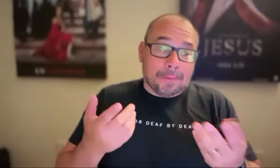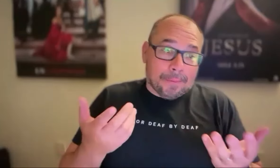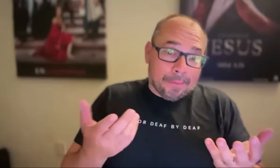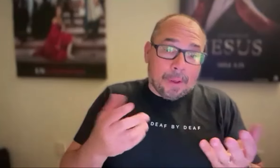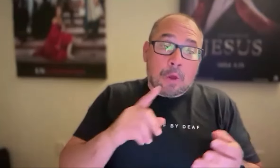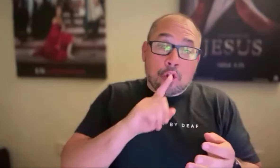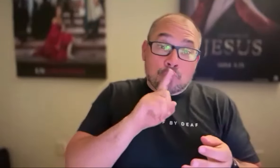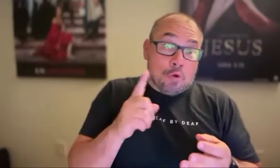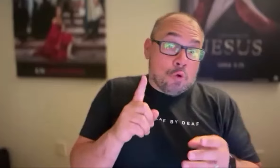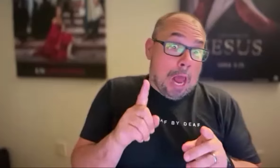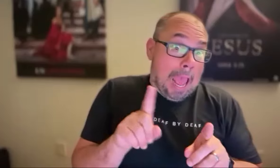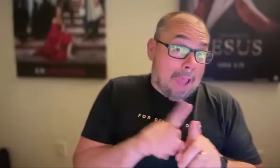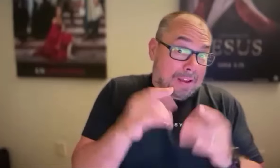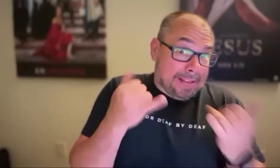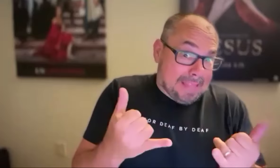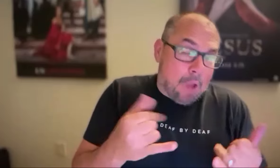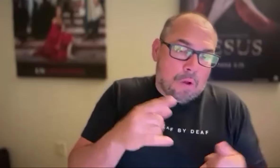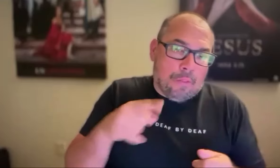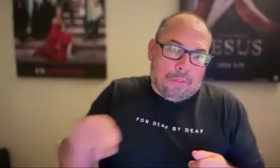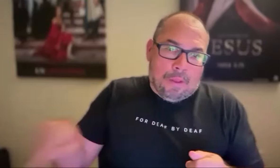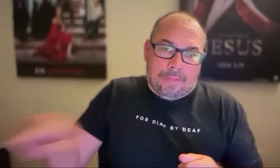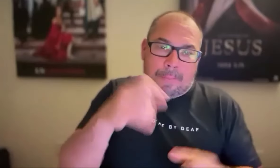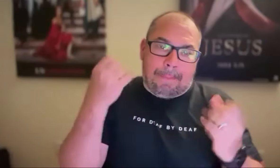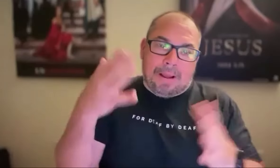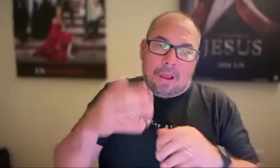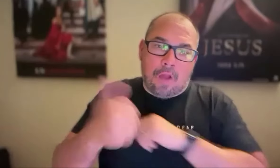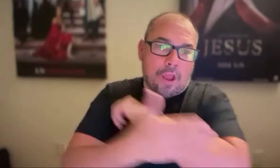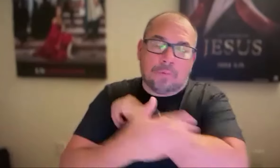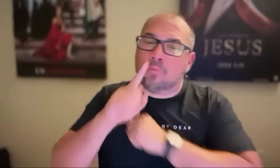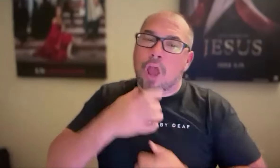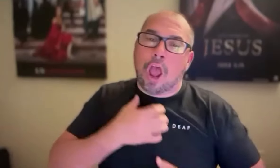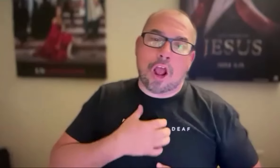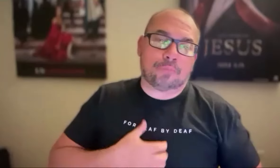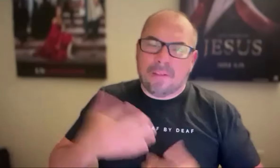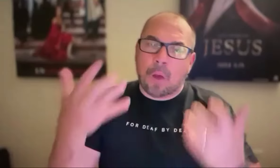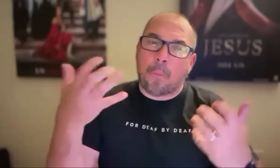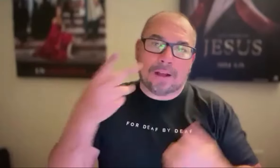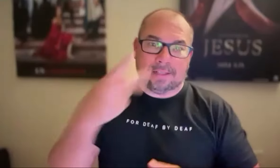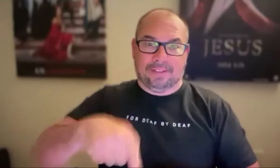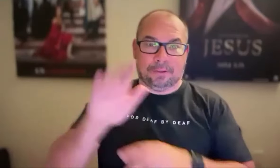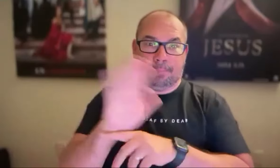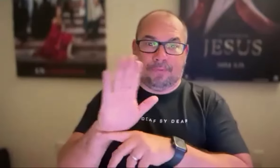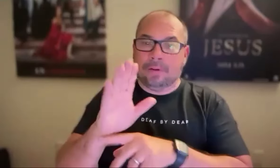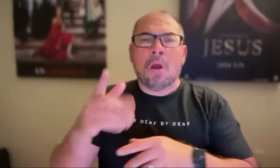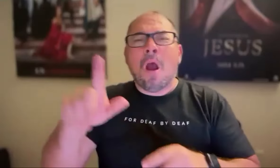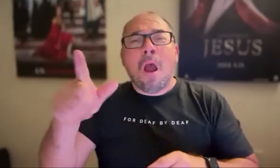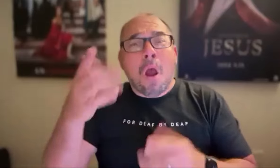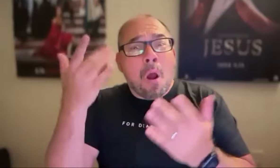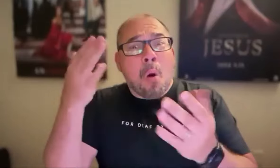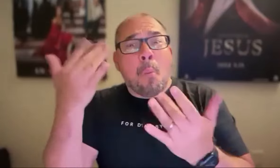And as of, I would say, as of now, you know, there are even now other deaf people in other countries that have seen some of